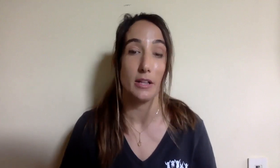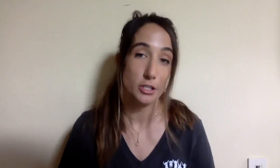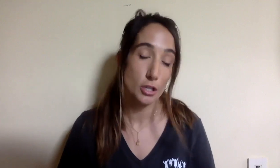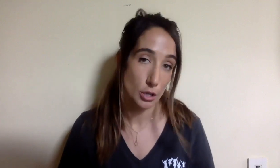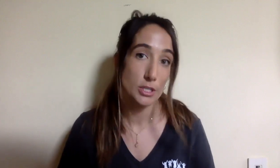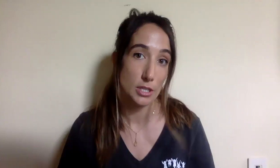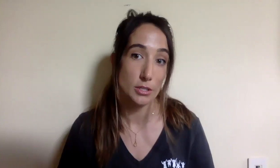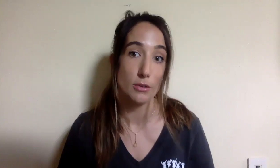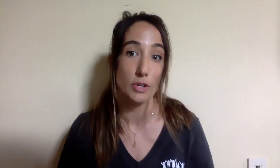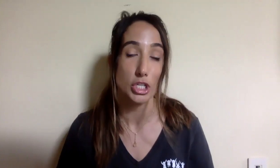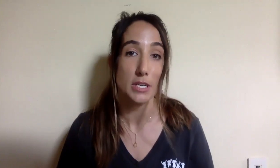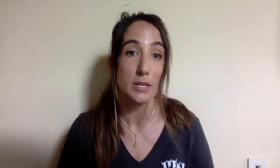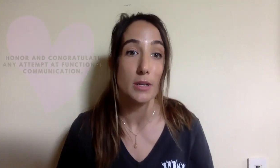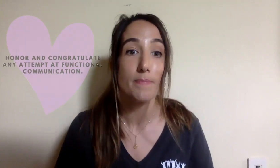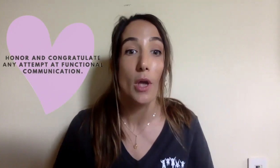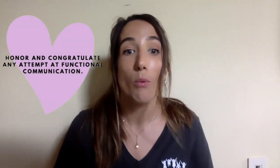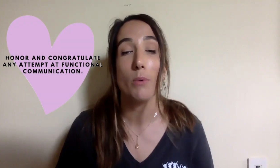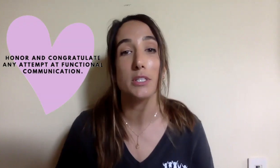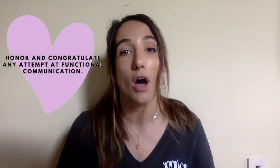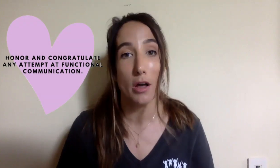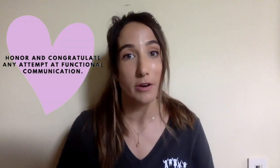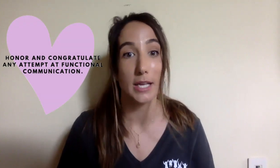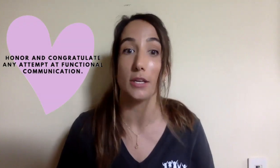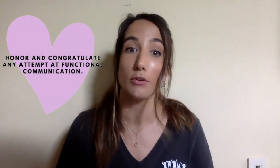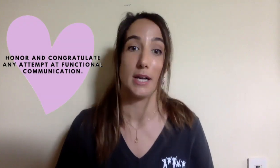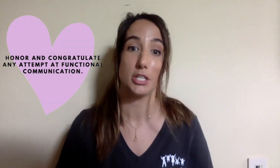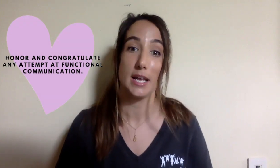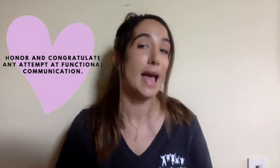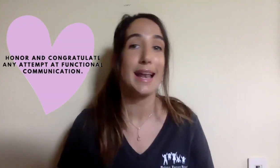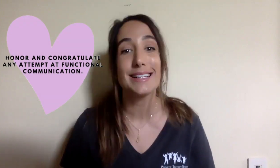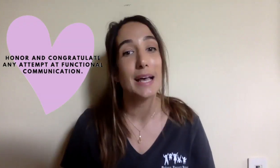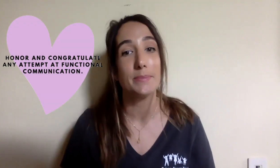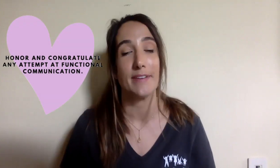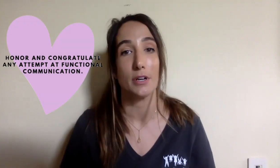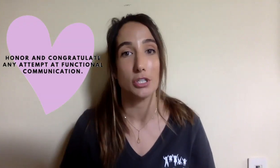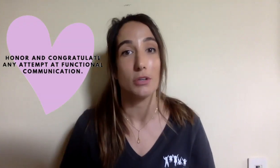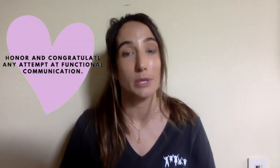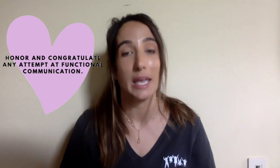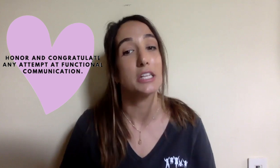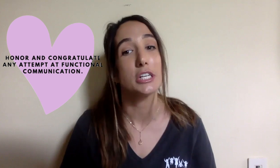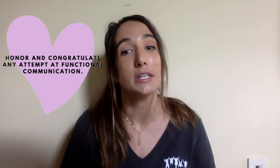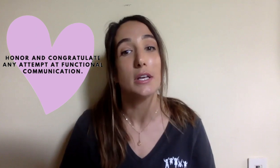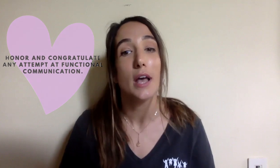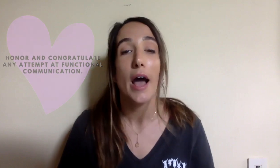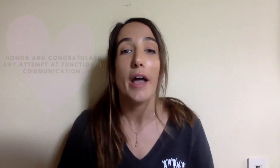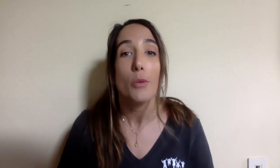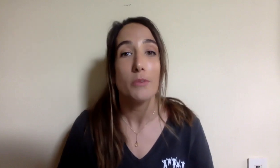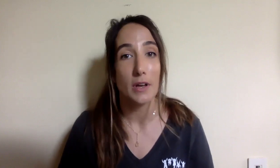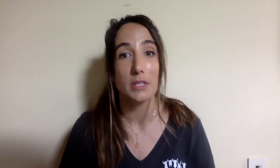looks close to the adult version. We want to honor and congratulate any attempt at functional communication. I hope you found this